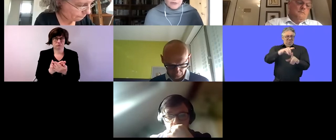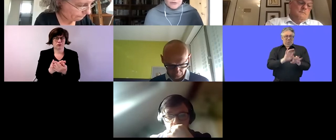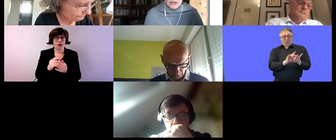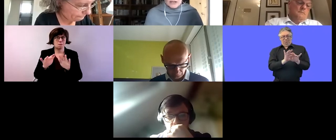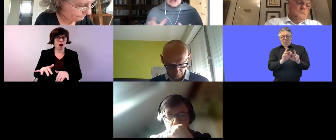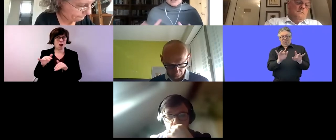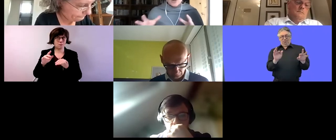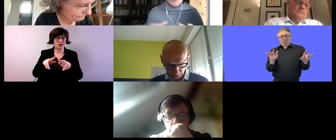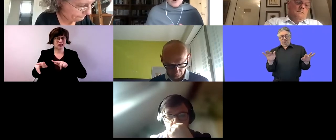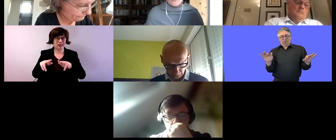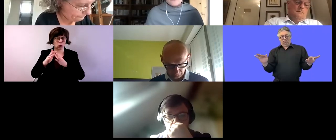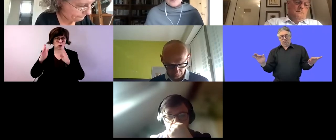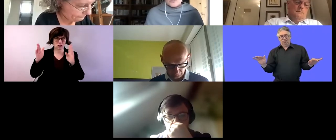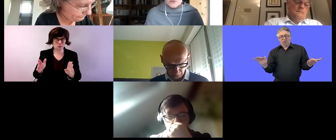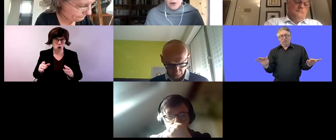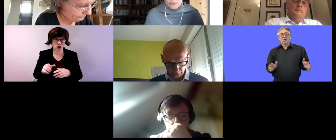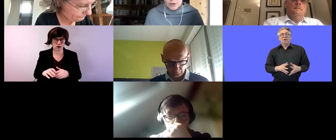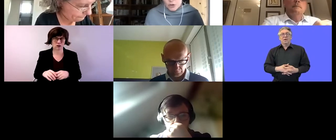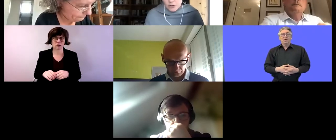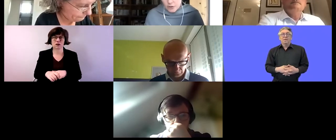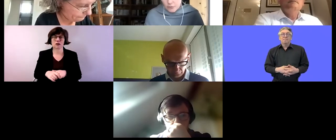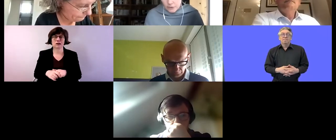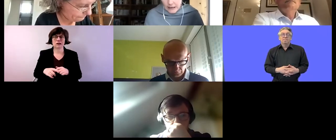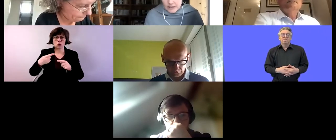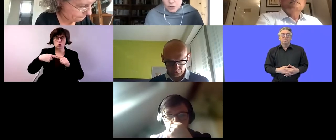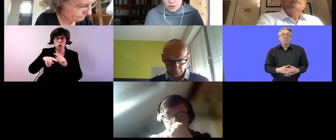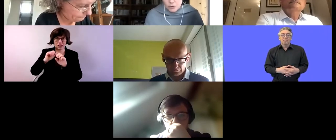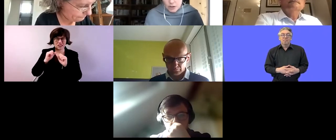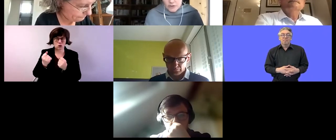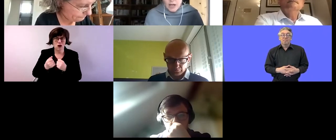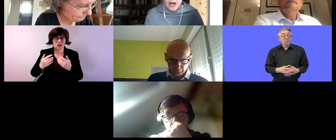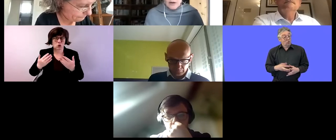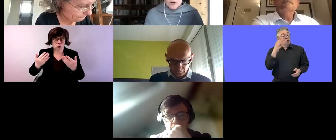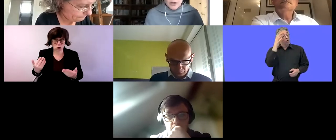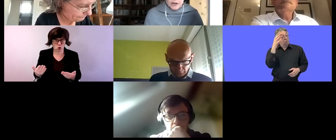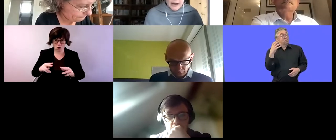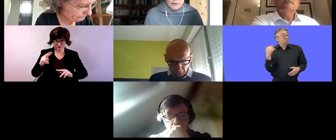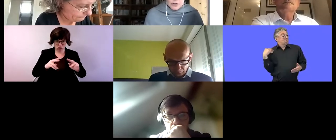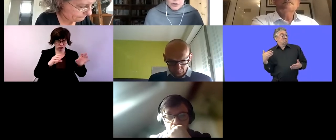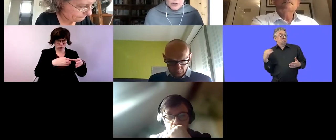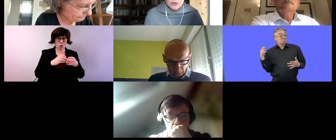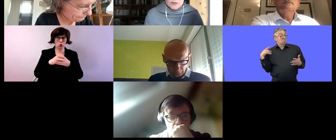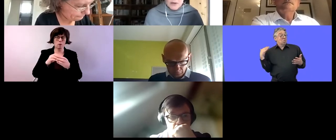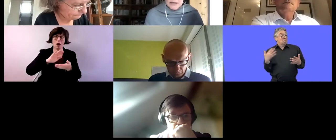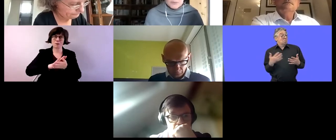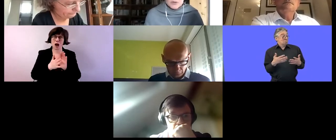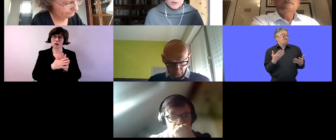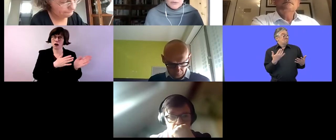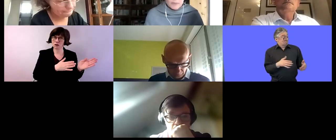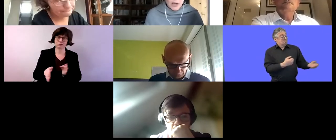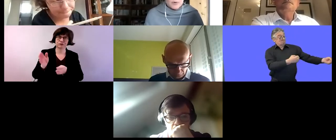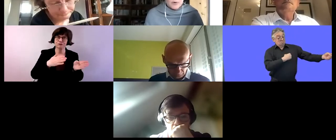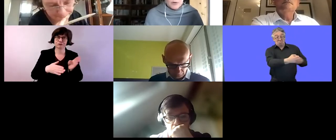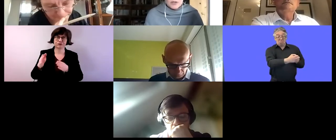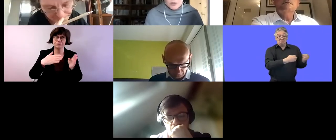they've taken in a number of groups of interns over the last two years and what they are now starting to do is place people